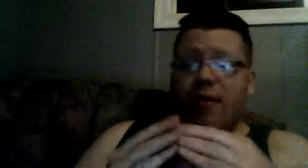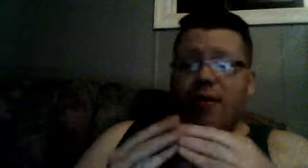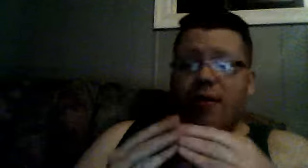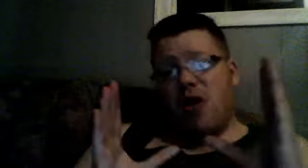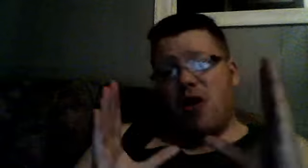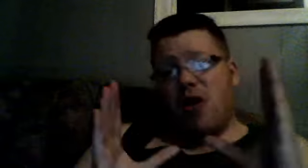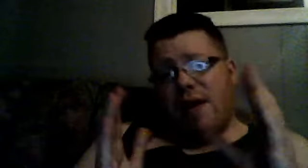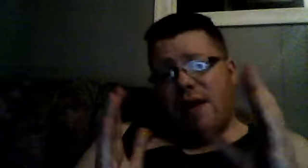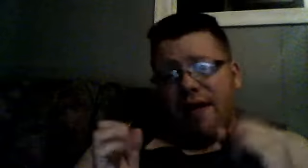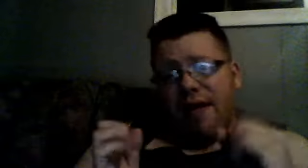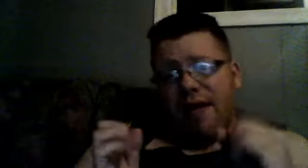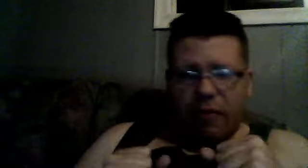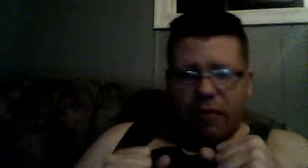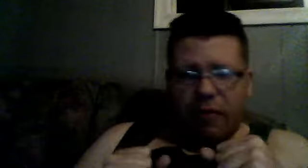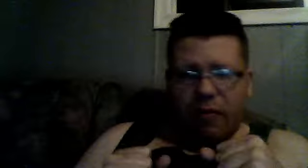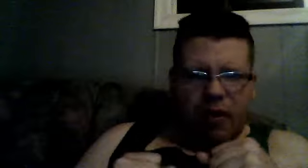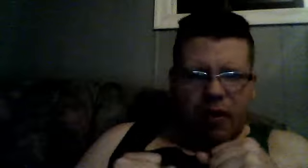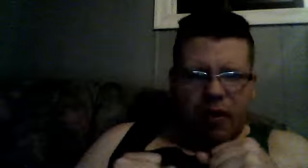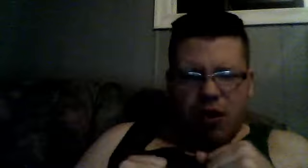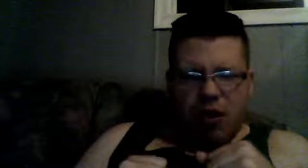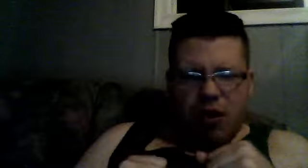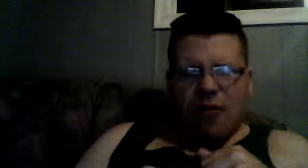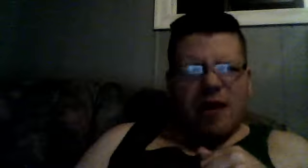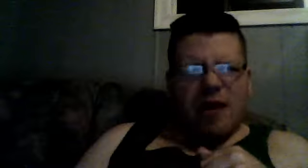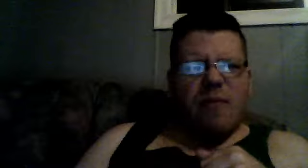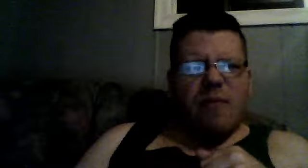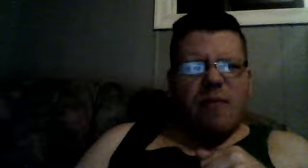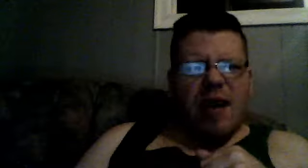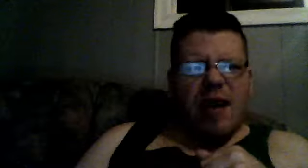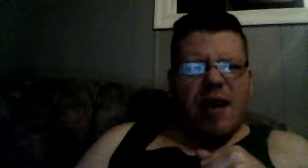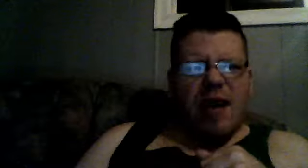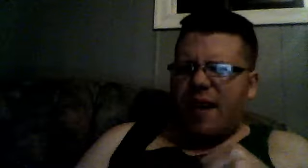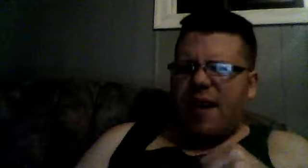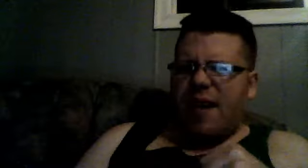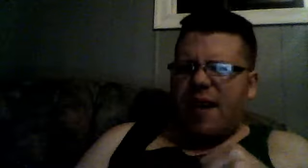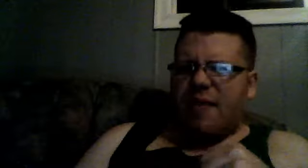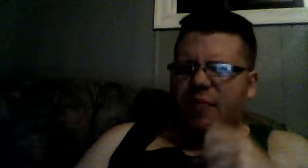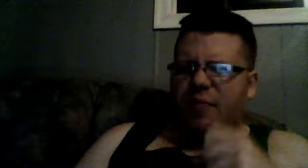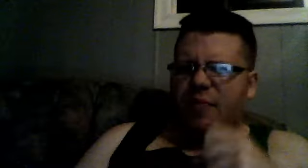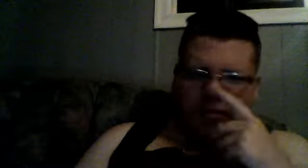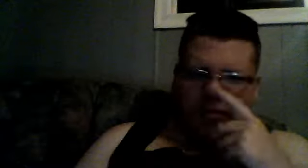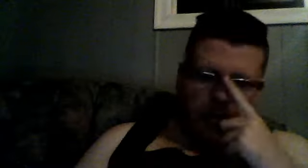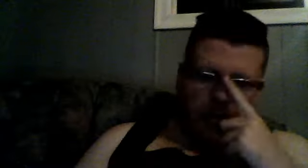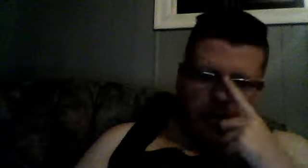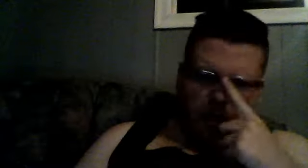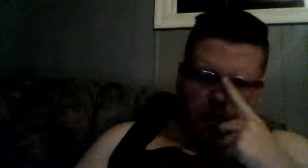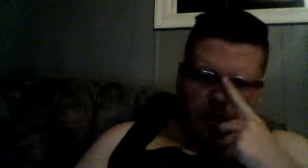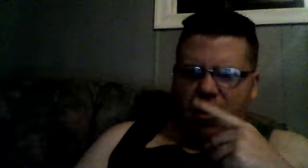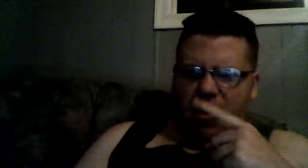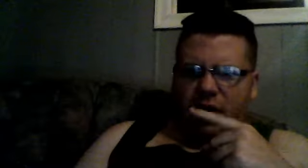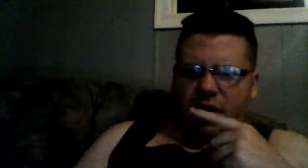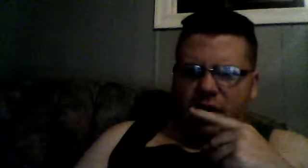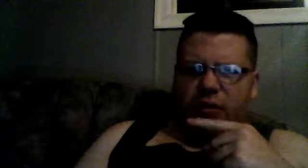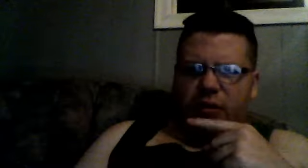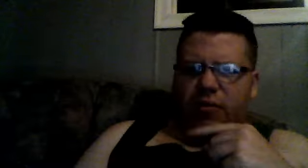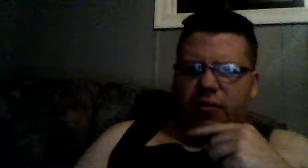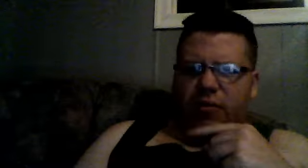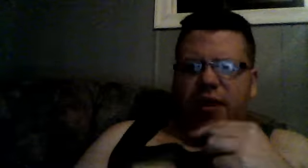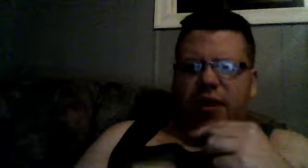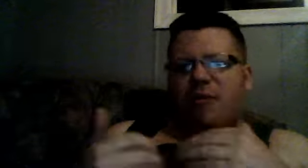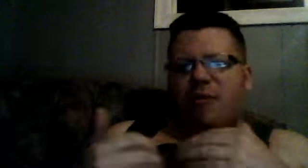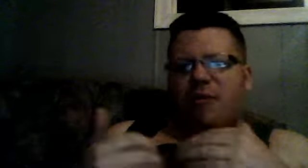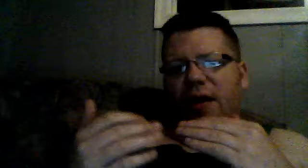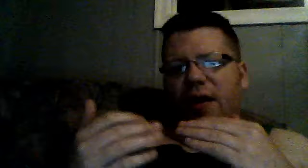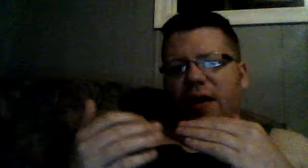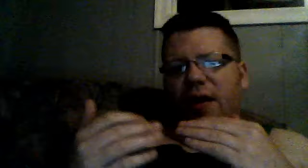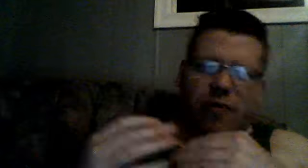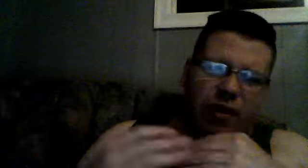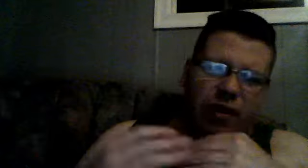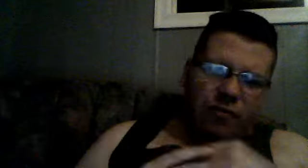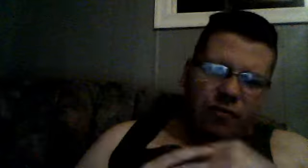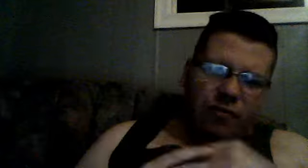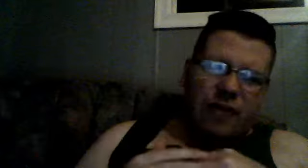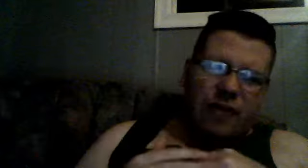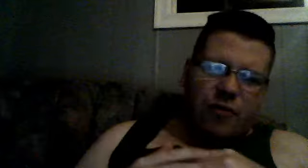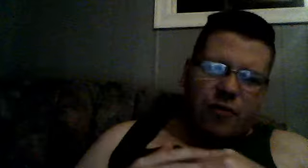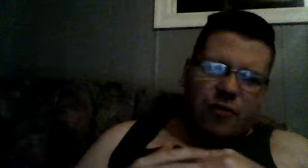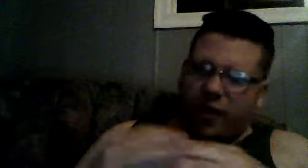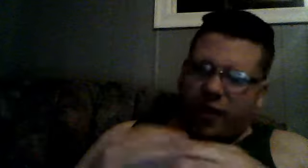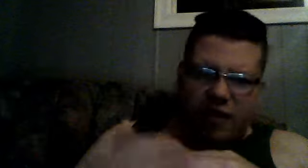humans who are fucking planned, and then we got finally, like I said,